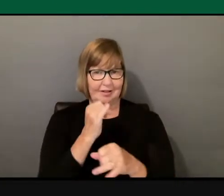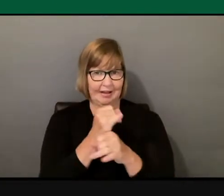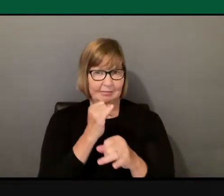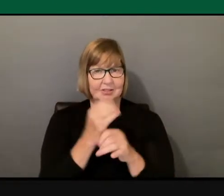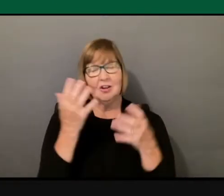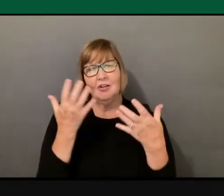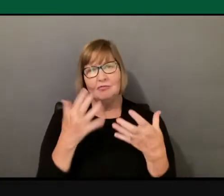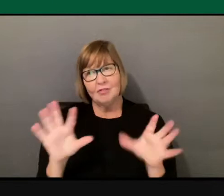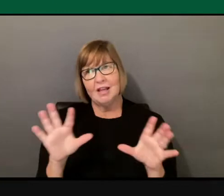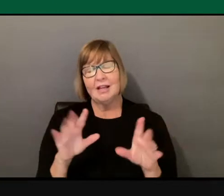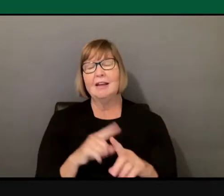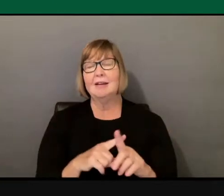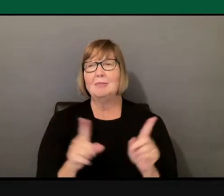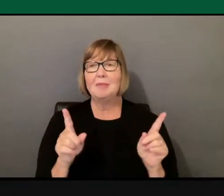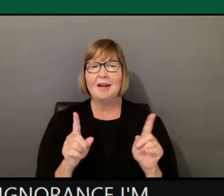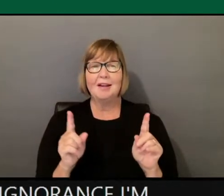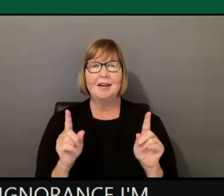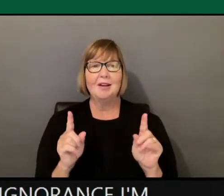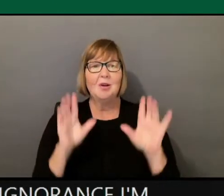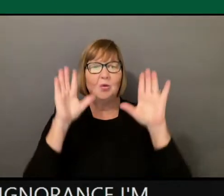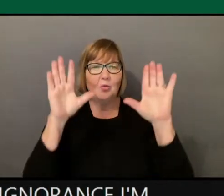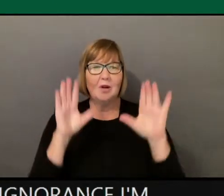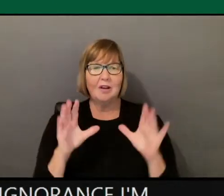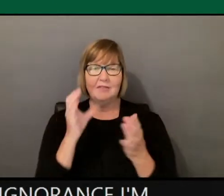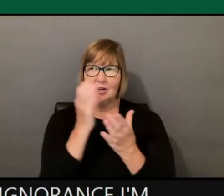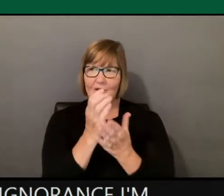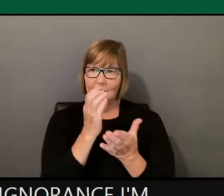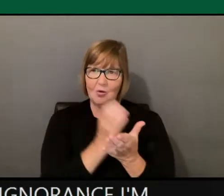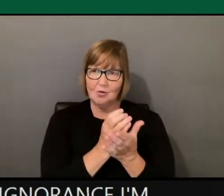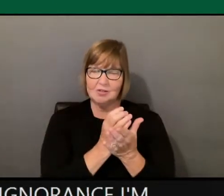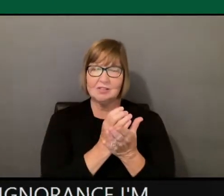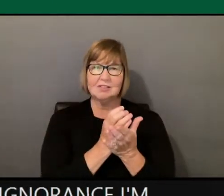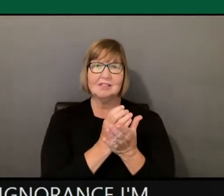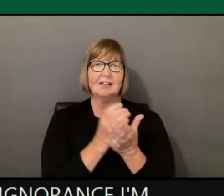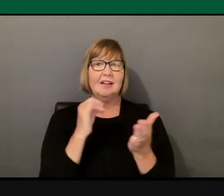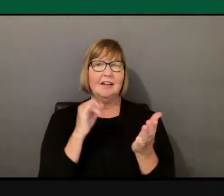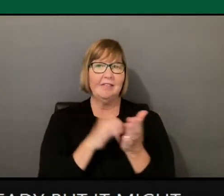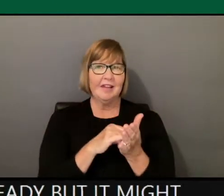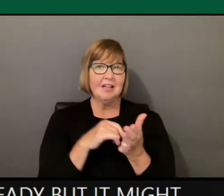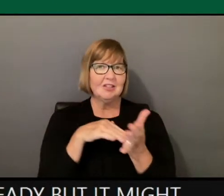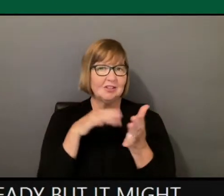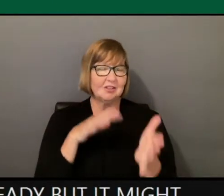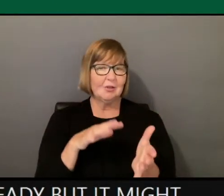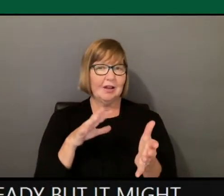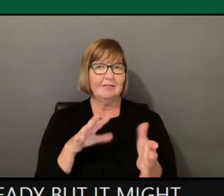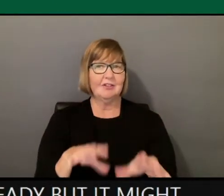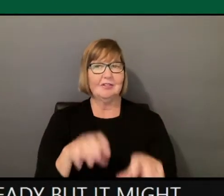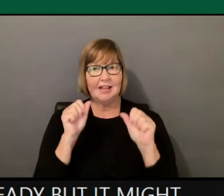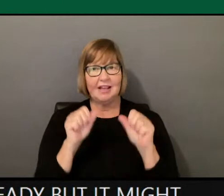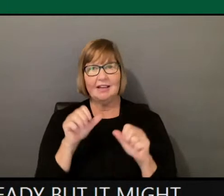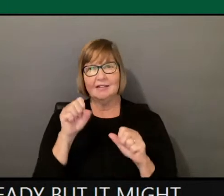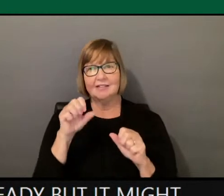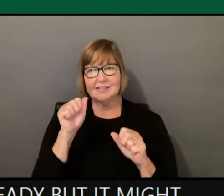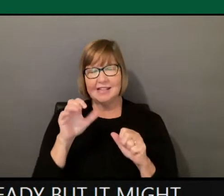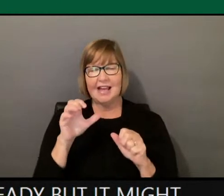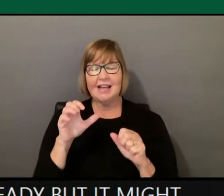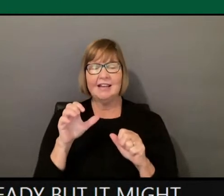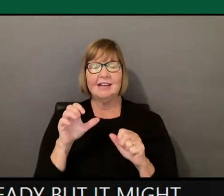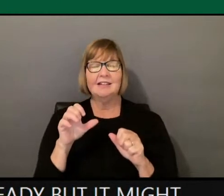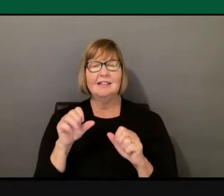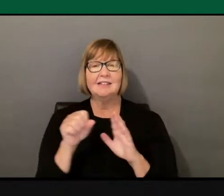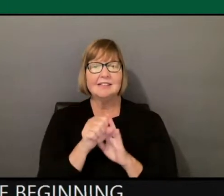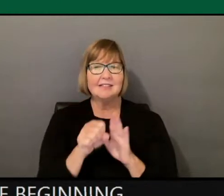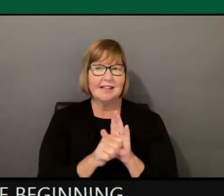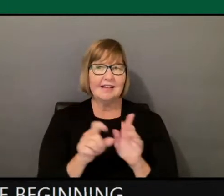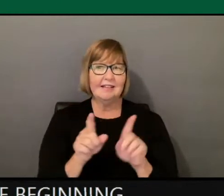if there was a course that students had to take towards the beginning of their coming to Sac State, whether it's as freshmen or as a part of an orientation